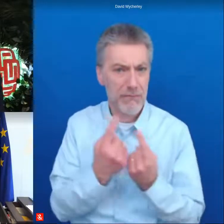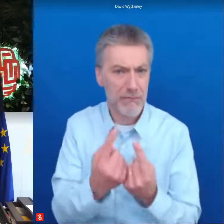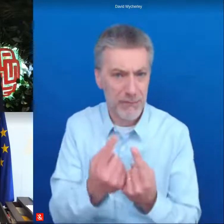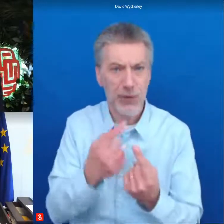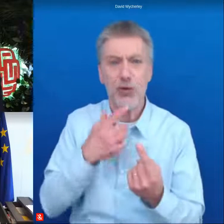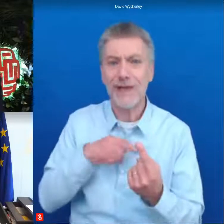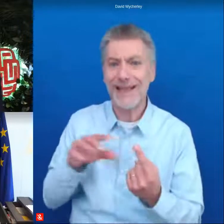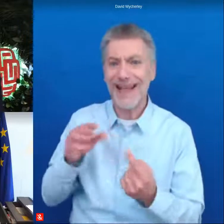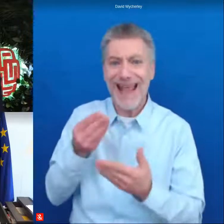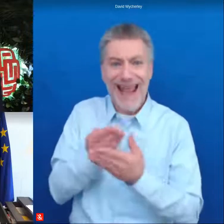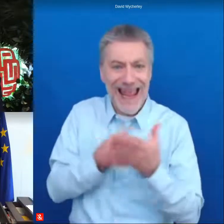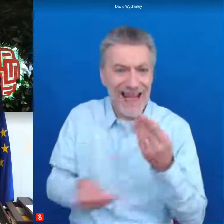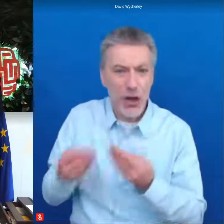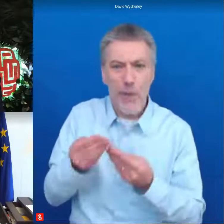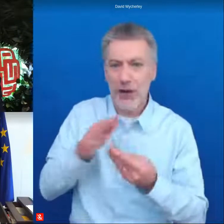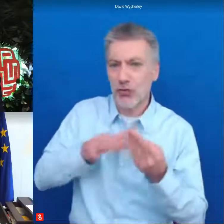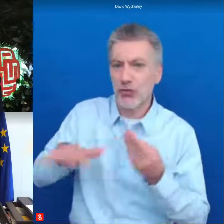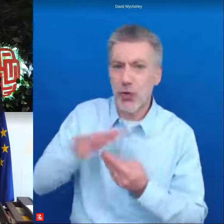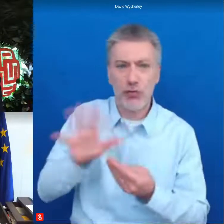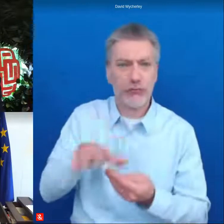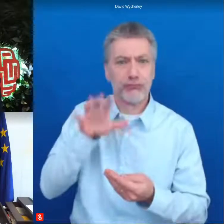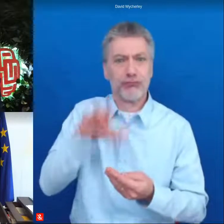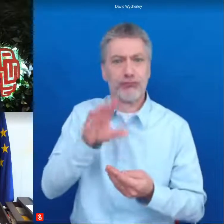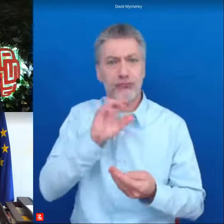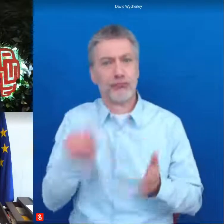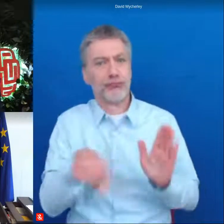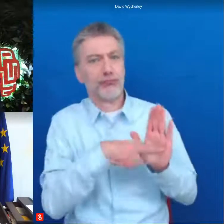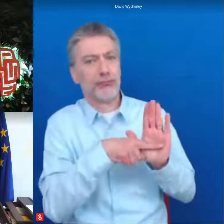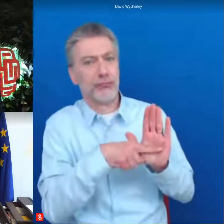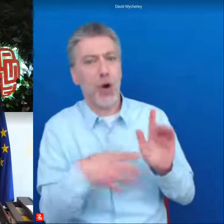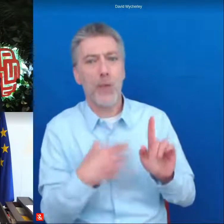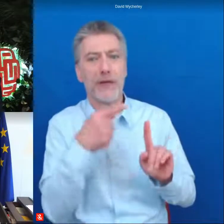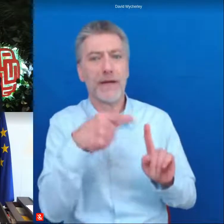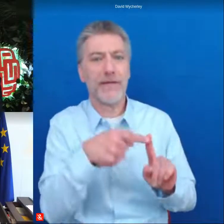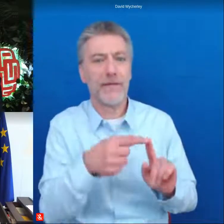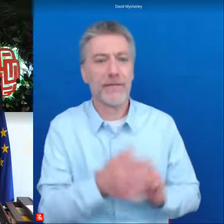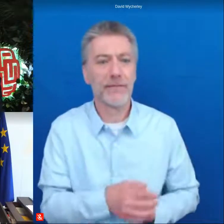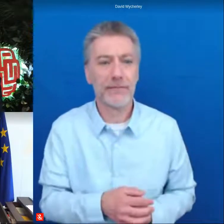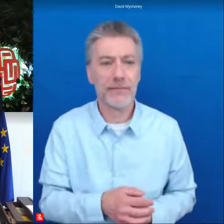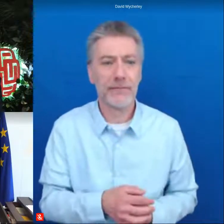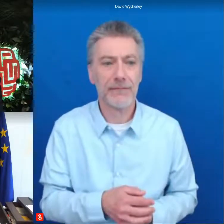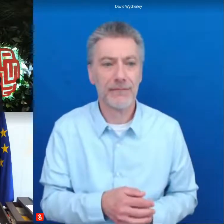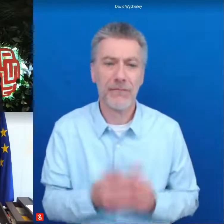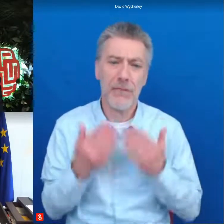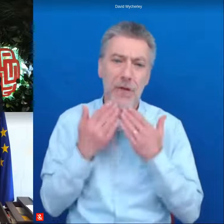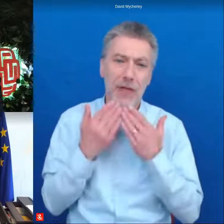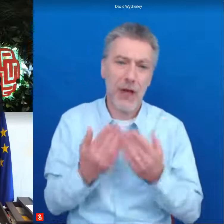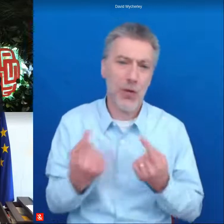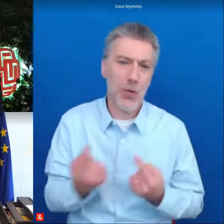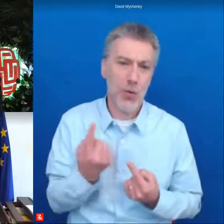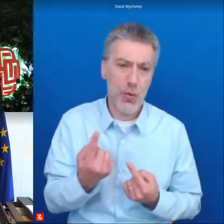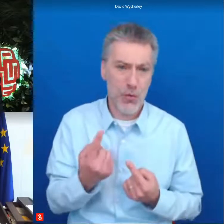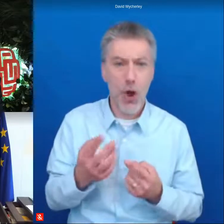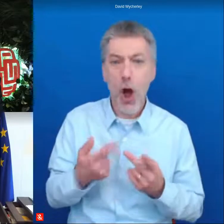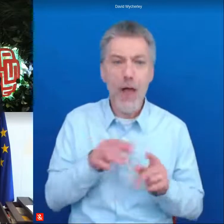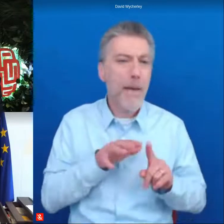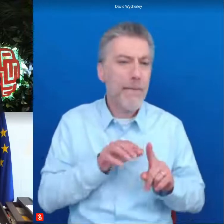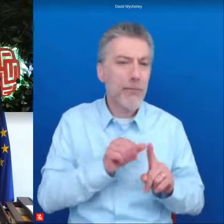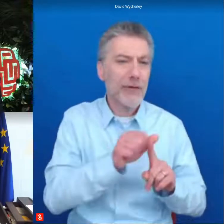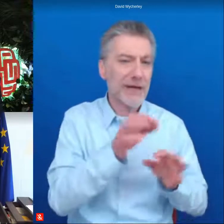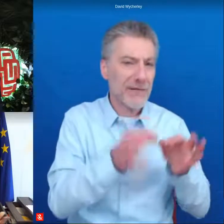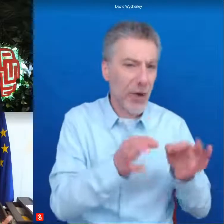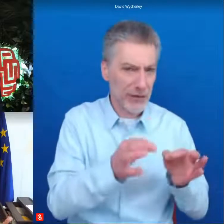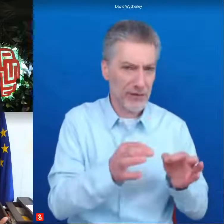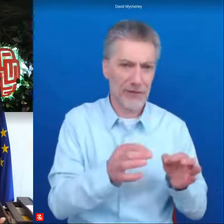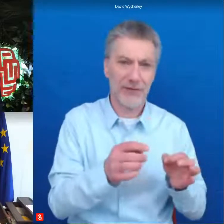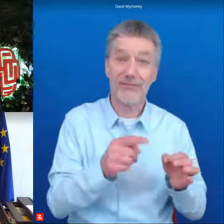as one of its objectives also thanks again to the good work of progressives namely in